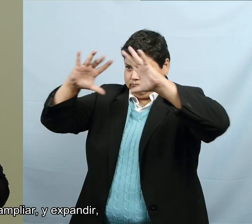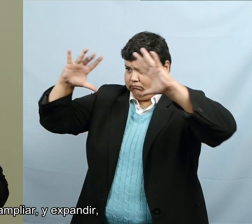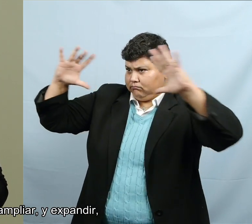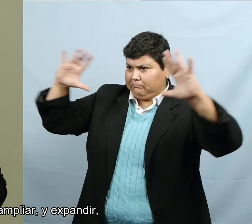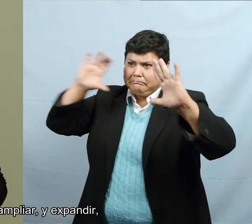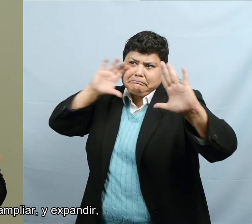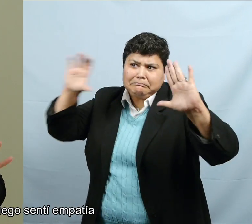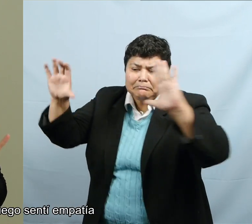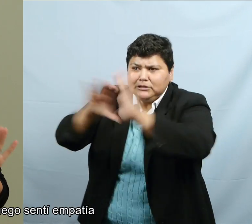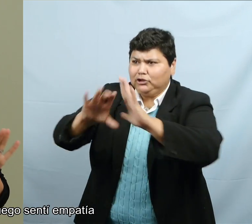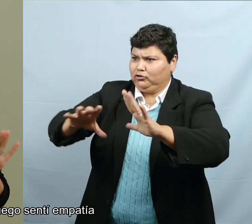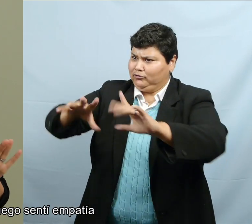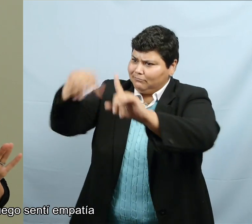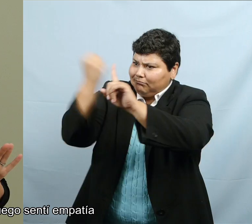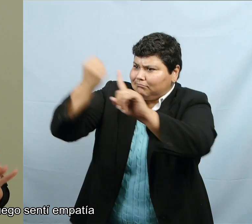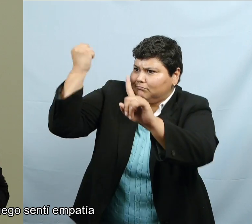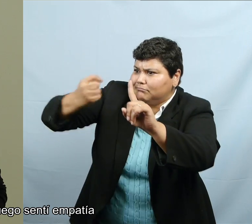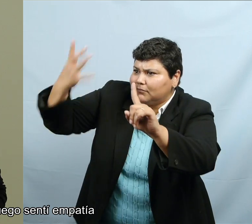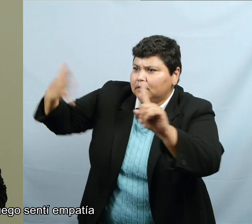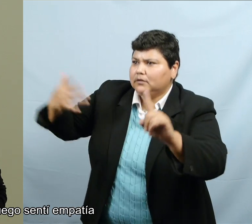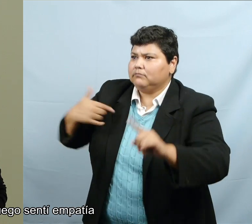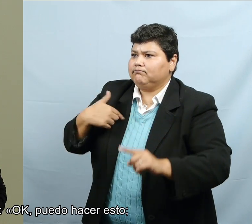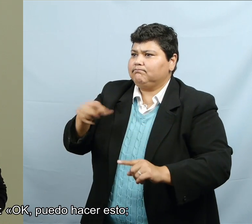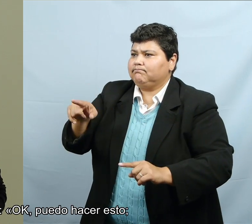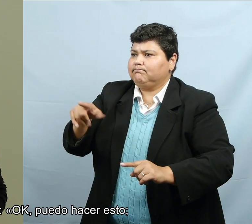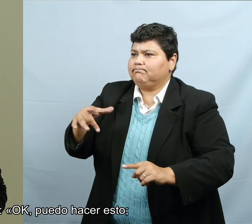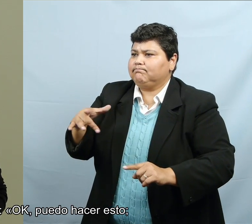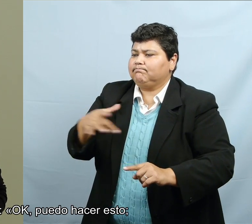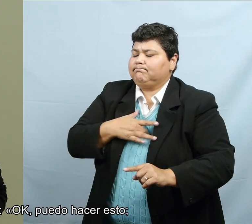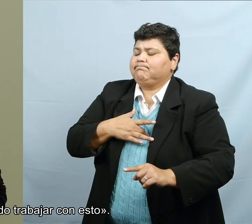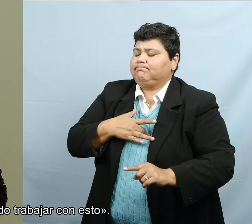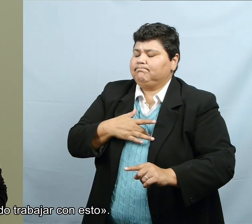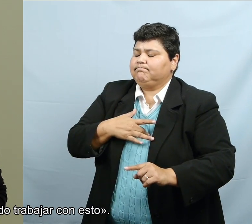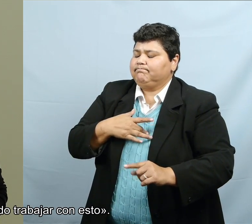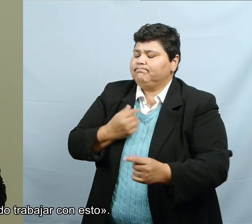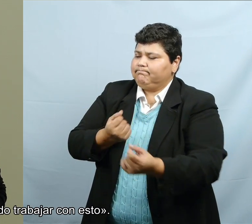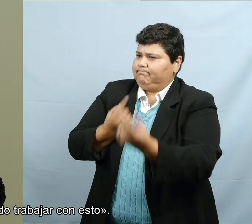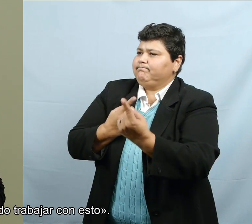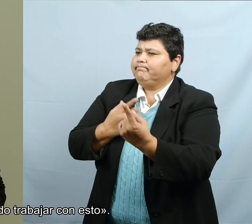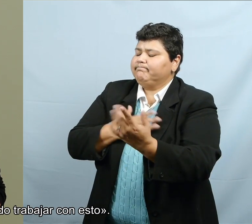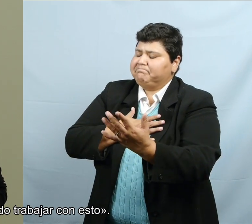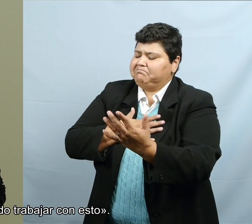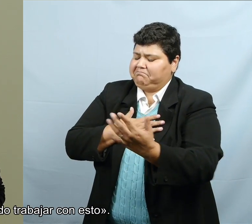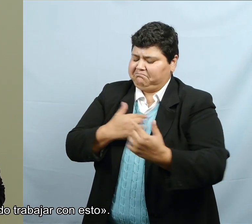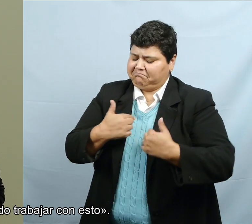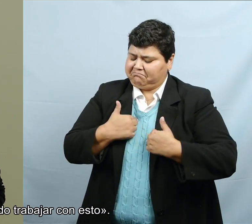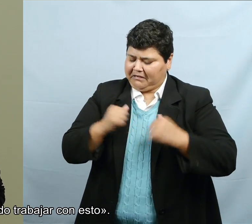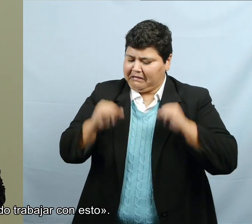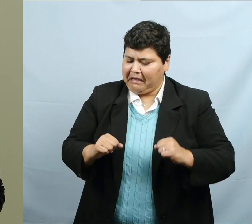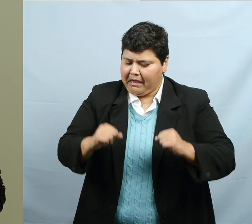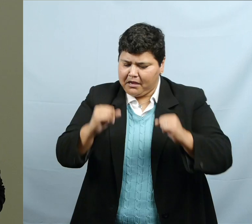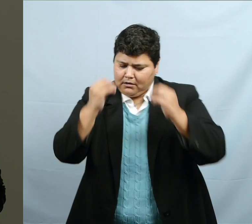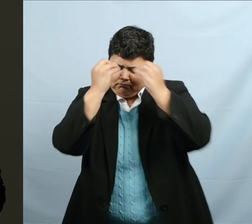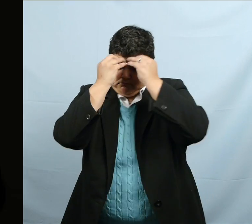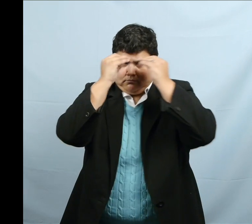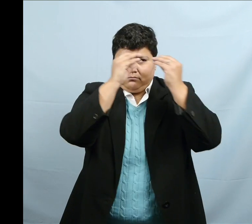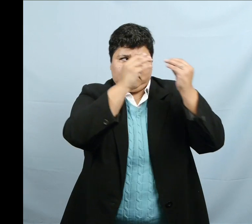expand, expand, expand, then I felt very empathetic and I thought, okay, I can do this. I can work with this.